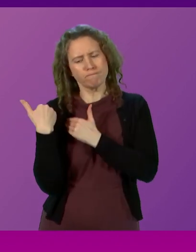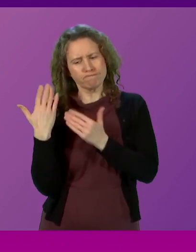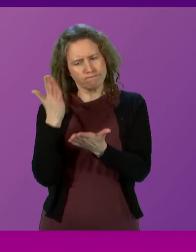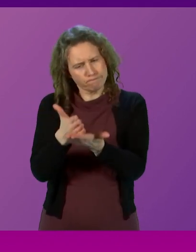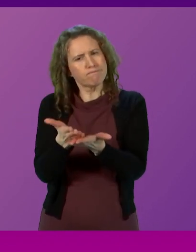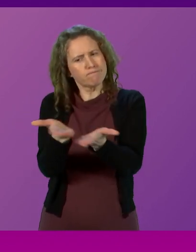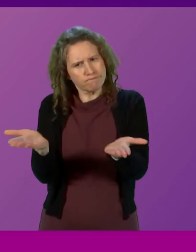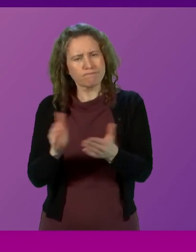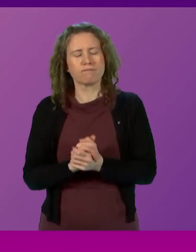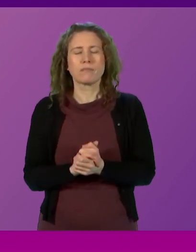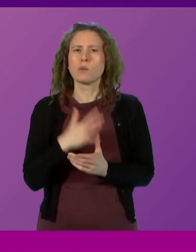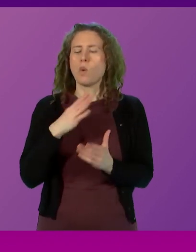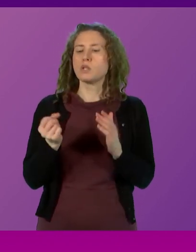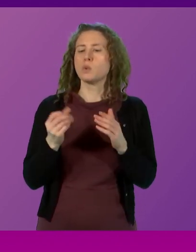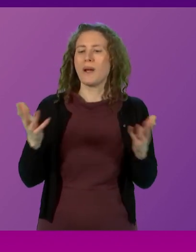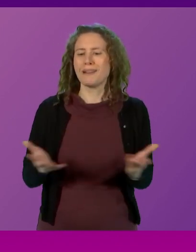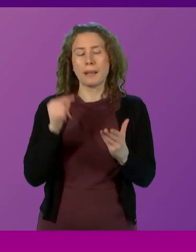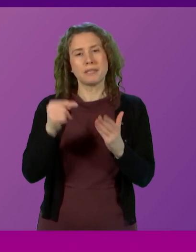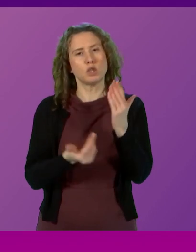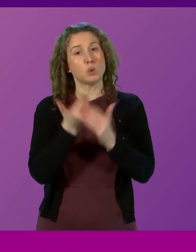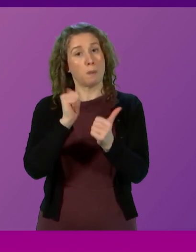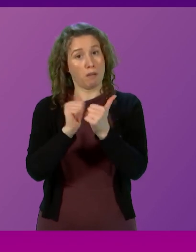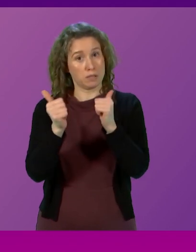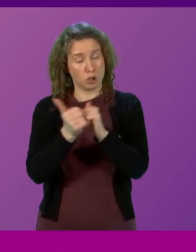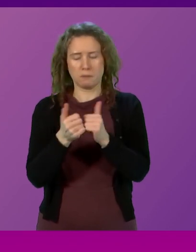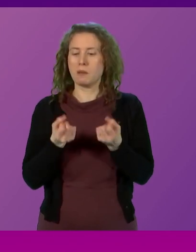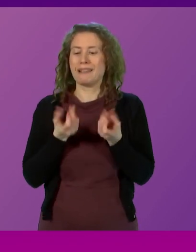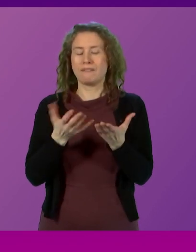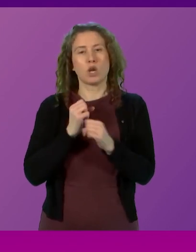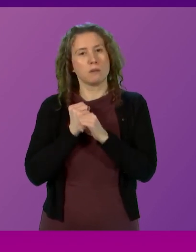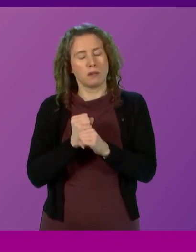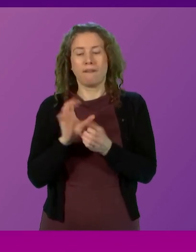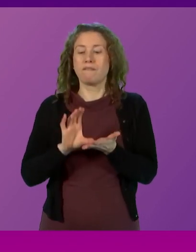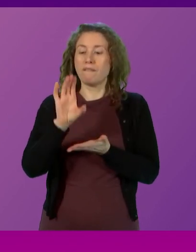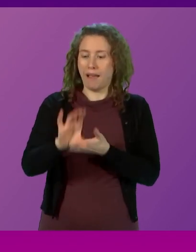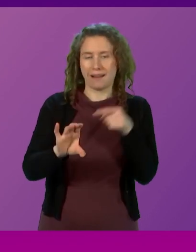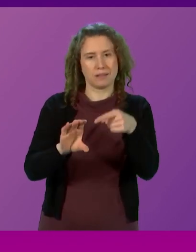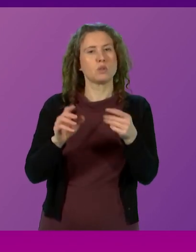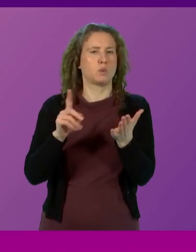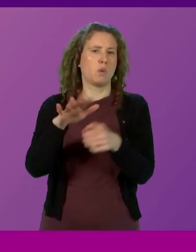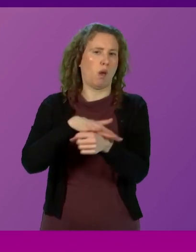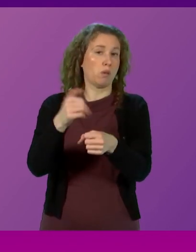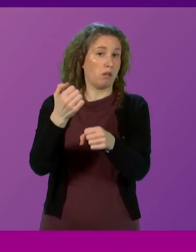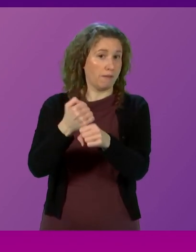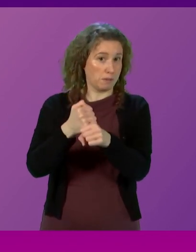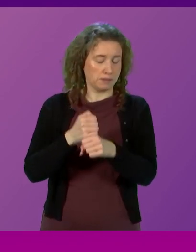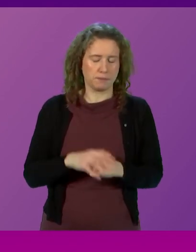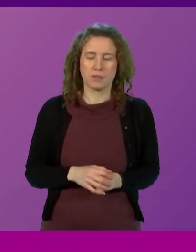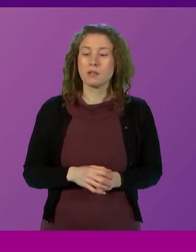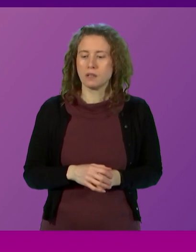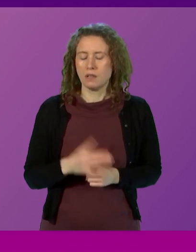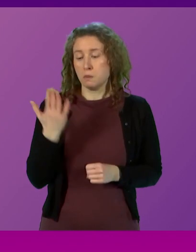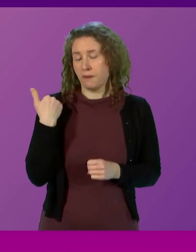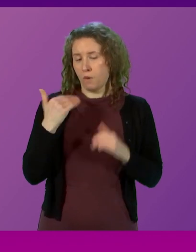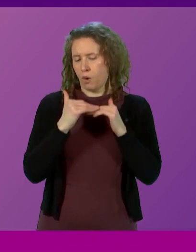And we want to enable this new partnership by giving our commitment to the financing of local Government. So instead of providing the